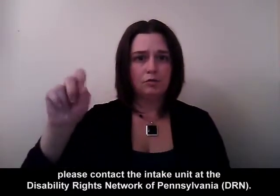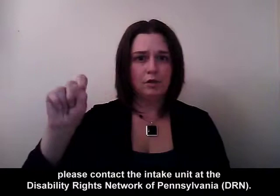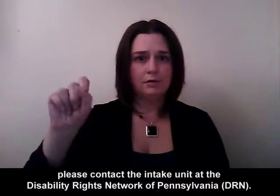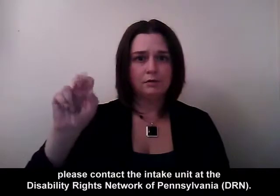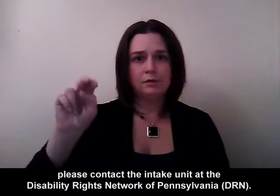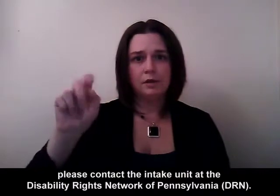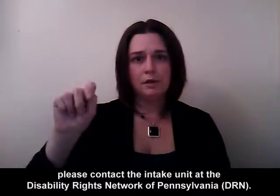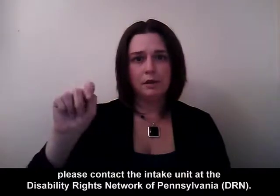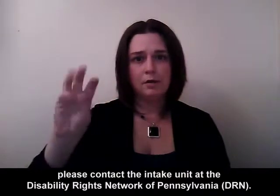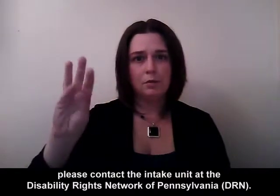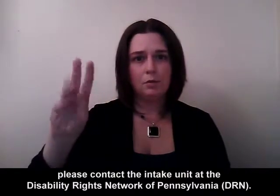DRN.